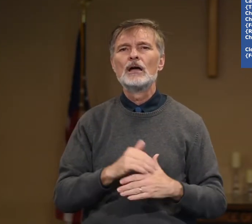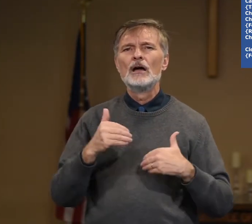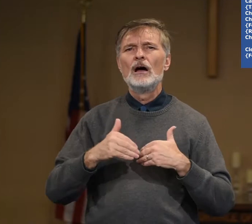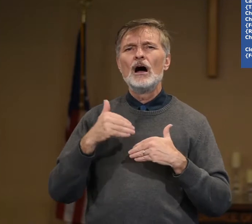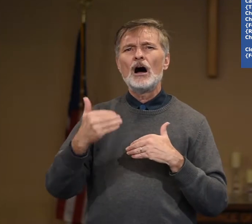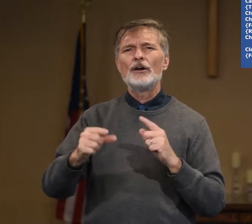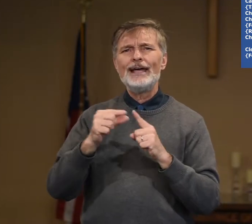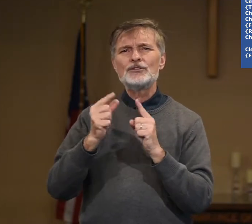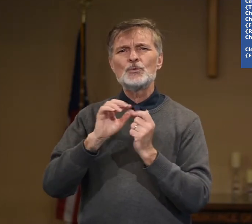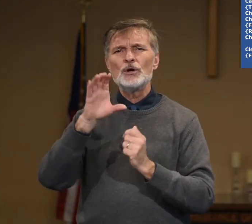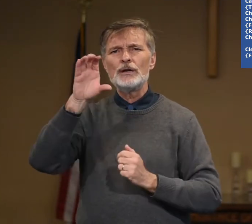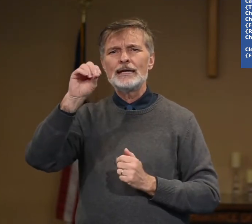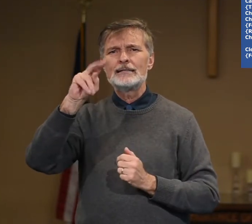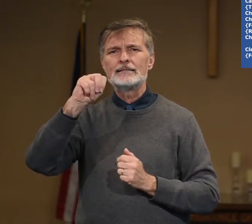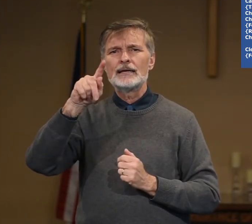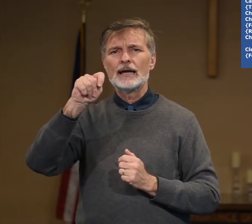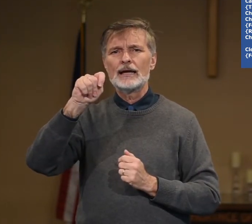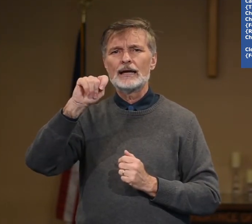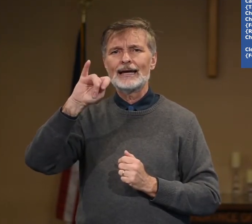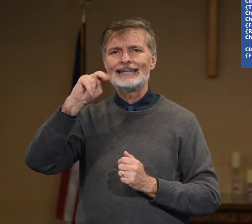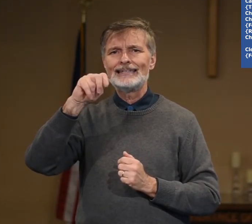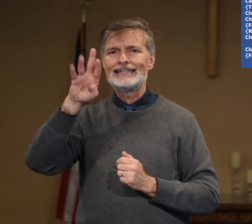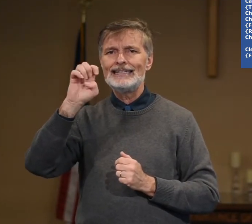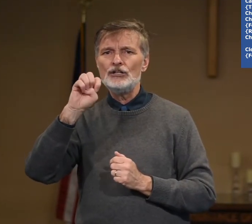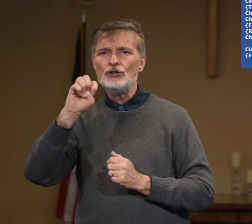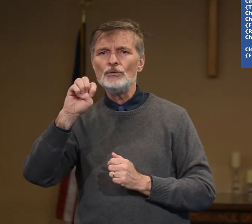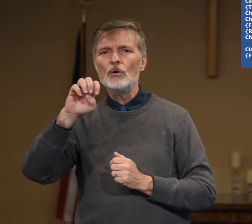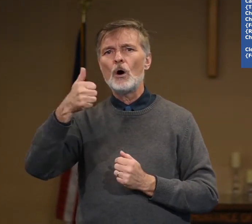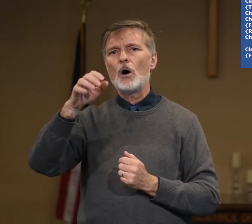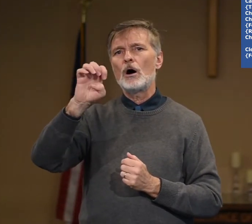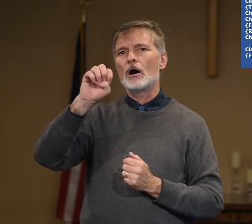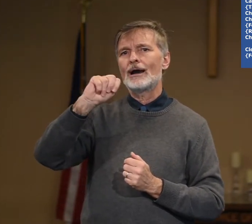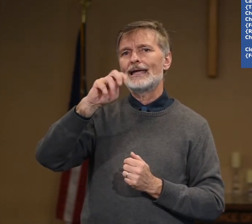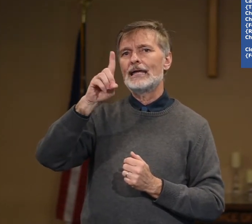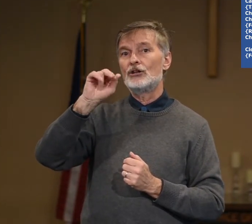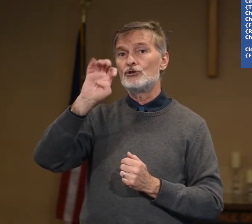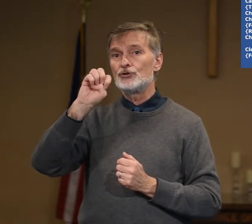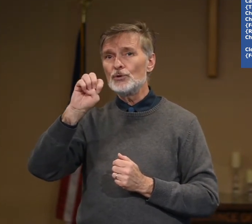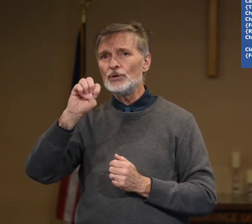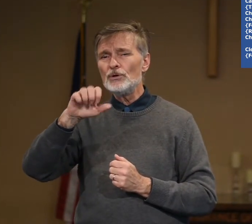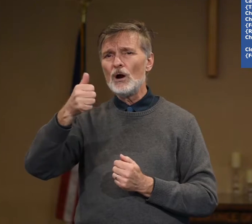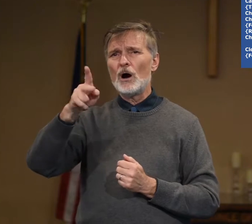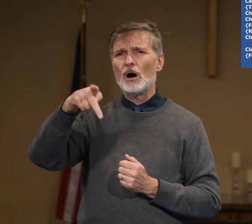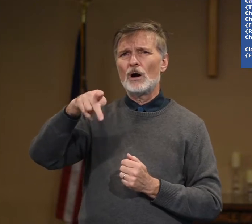Our next word is continue or endure or